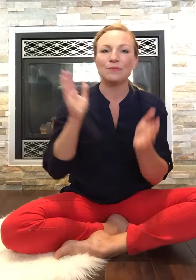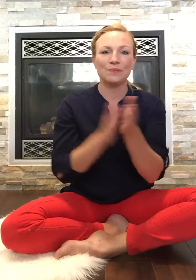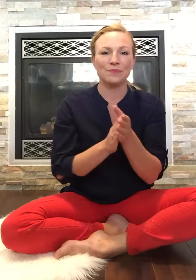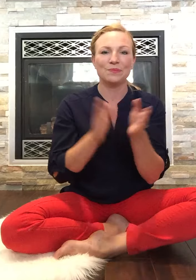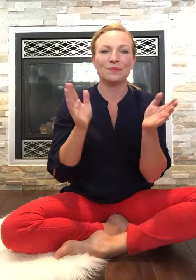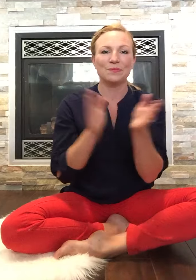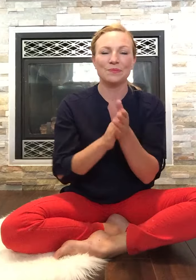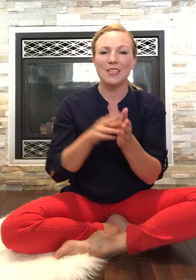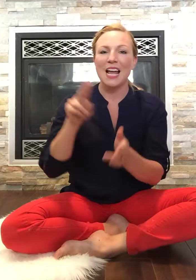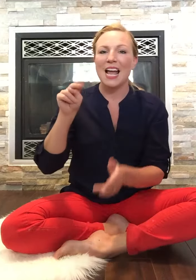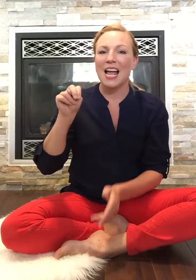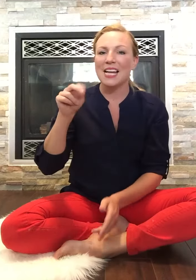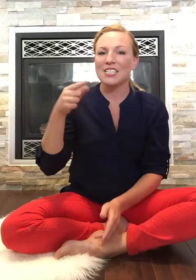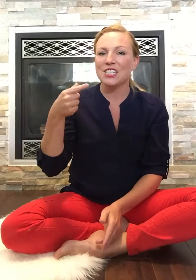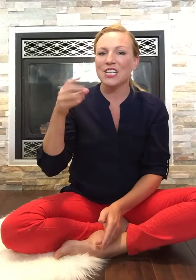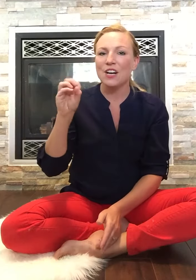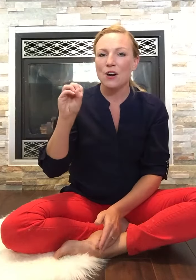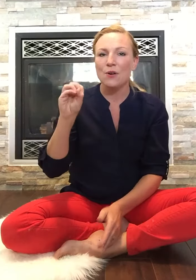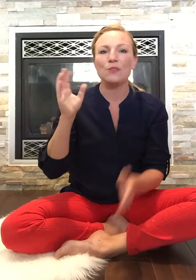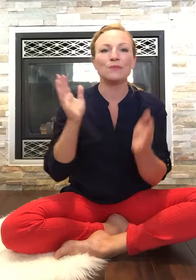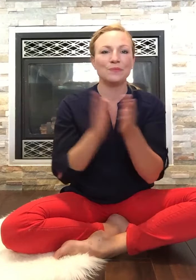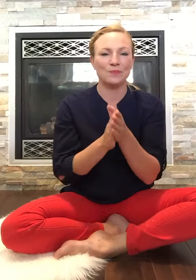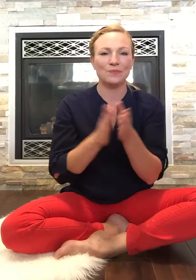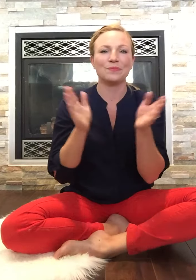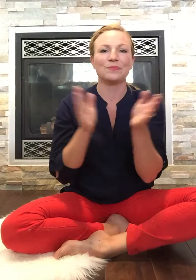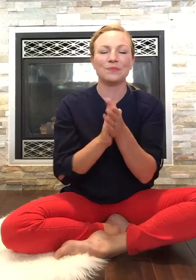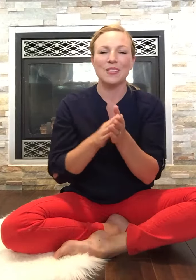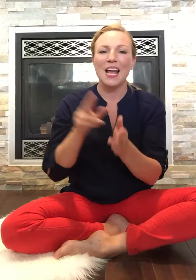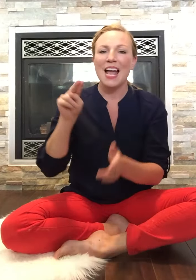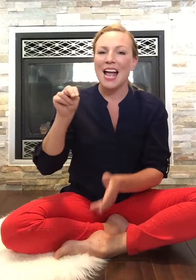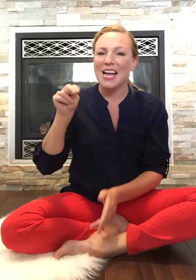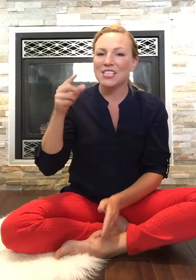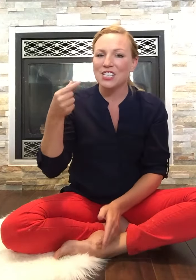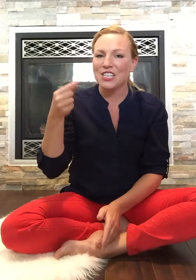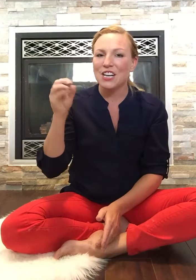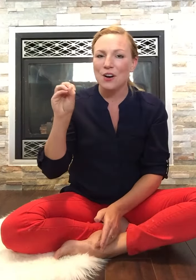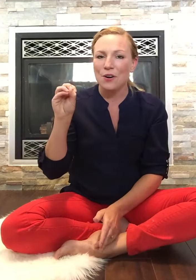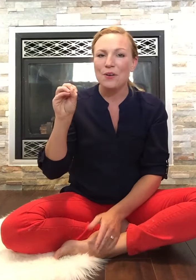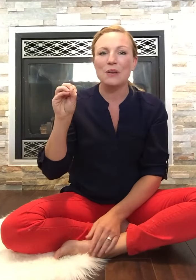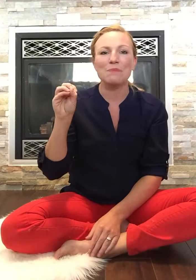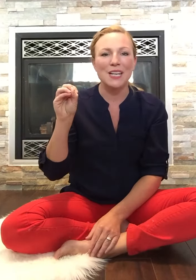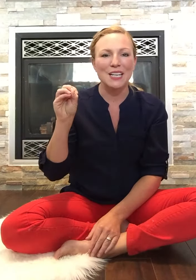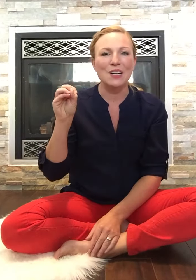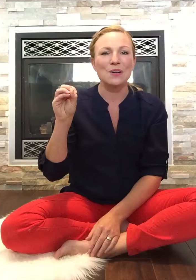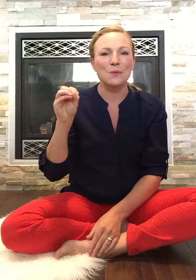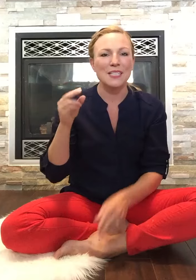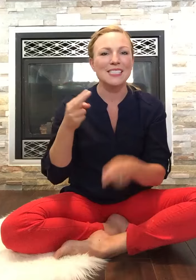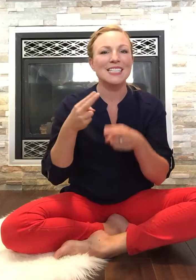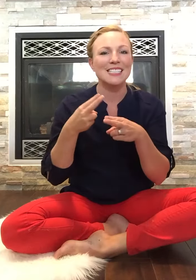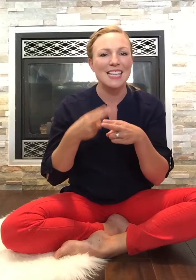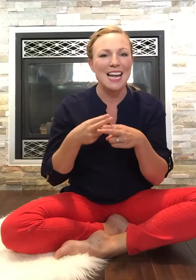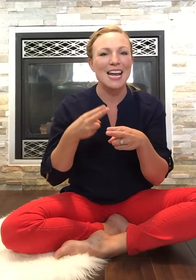NGO, n-g-o, n-g-o and bingo was his name.